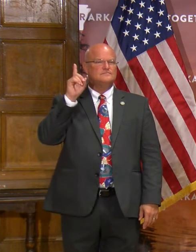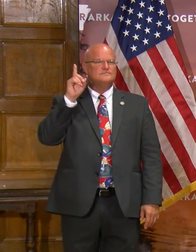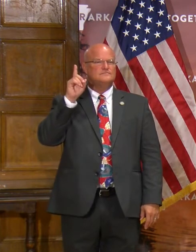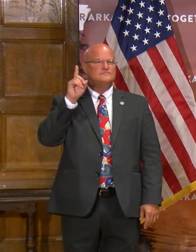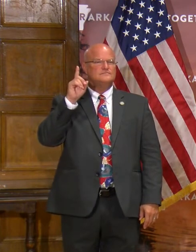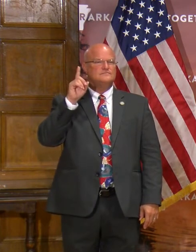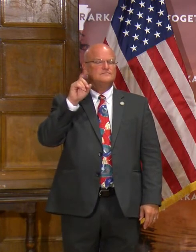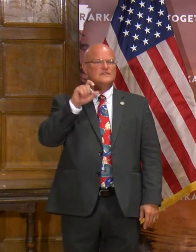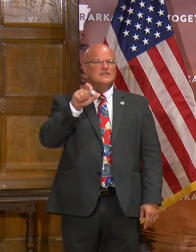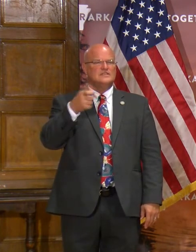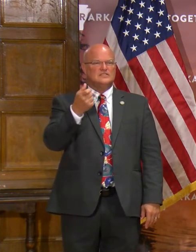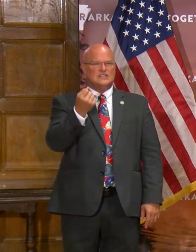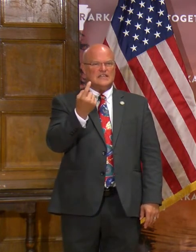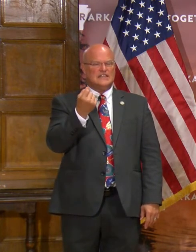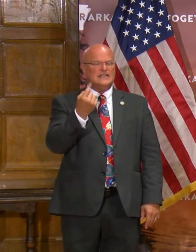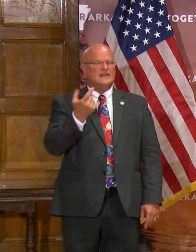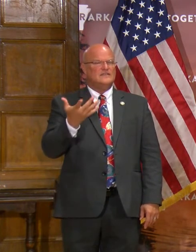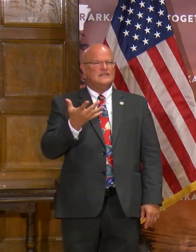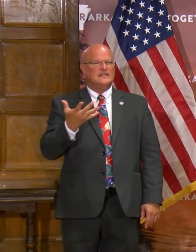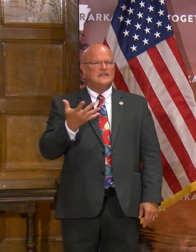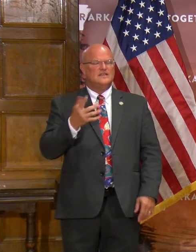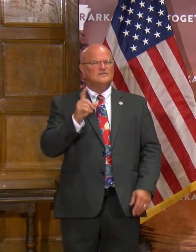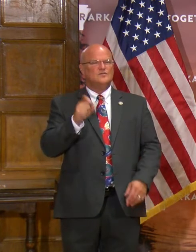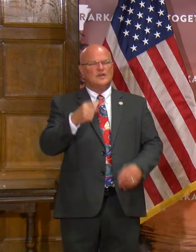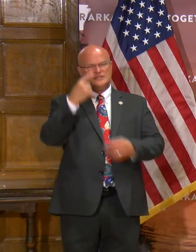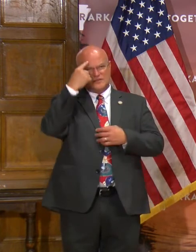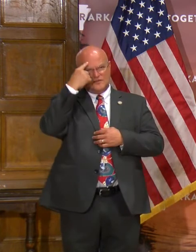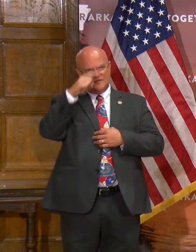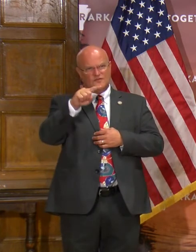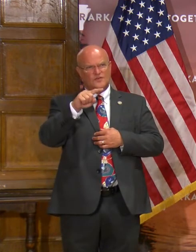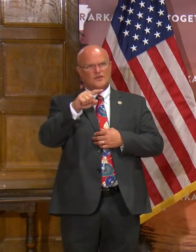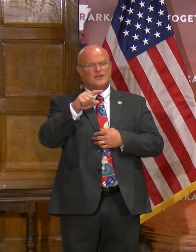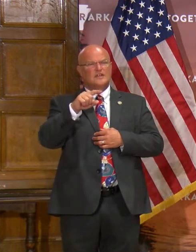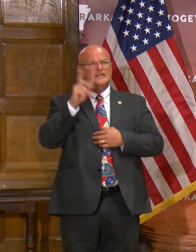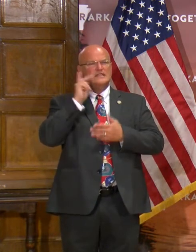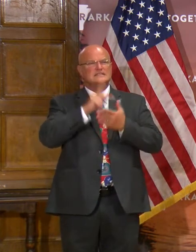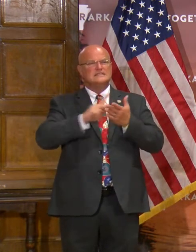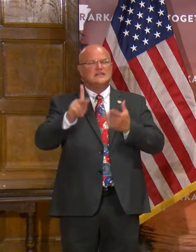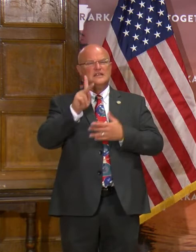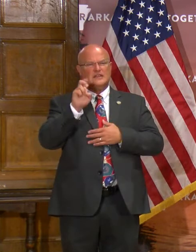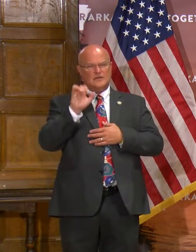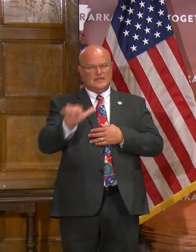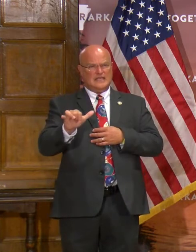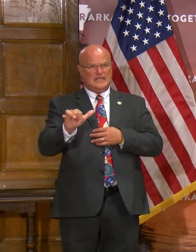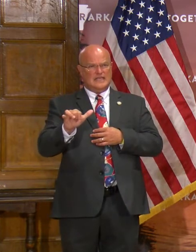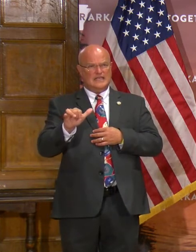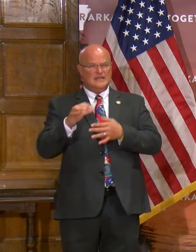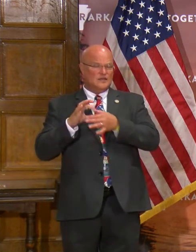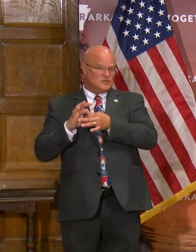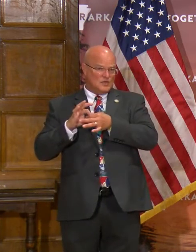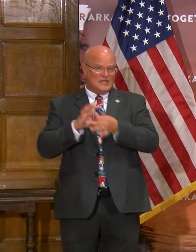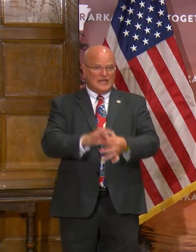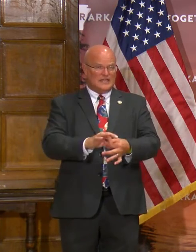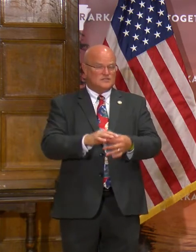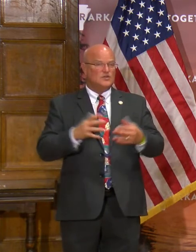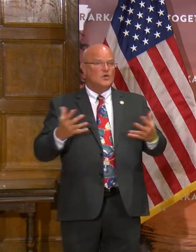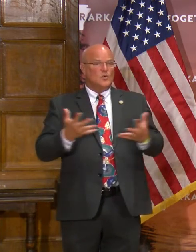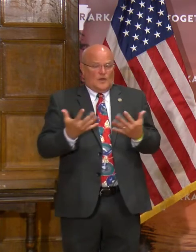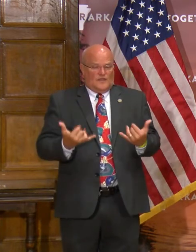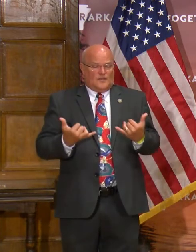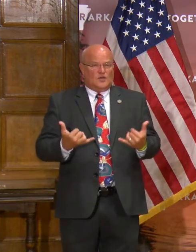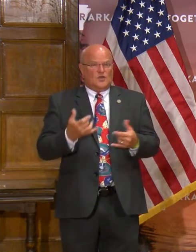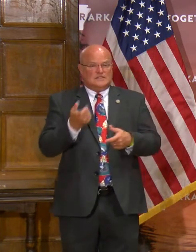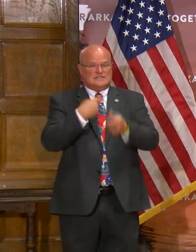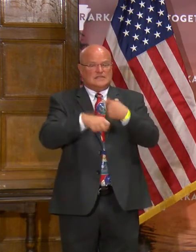McKay with Channel 11 here remotely. This question is probably more addressed to Secretary Key. It's related to what the current